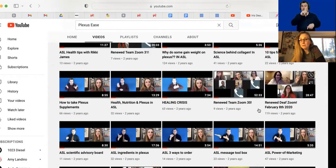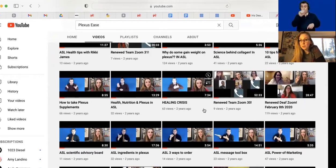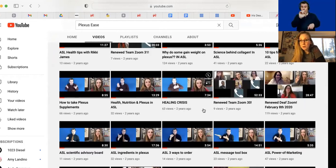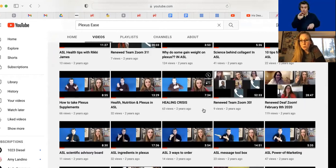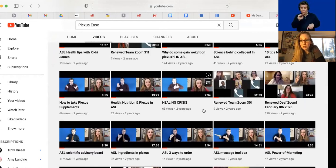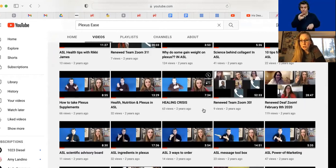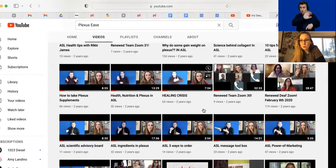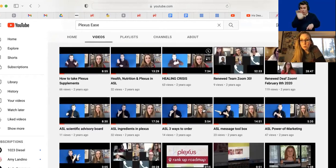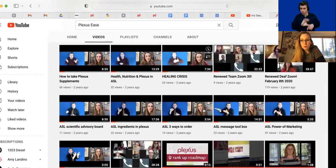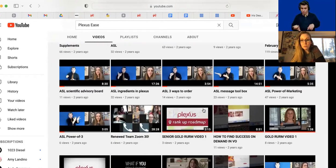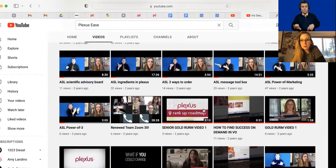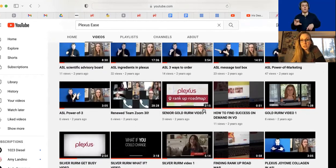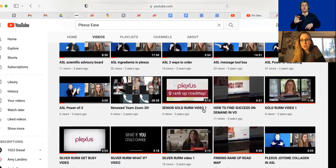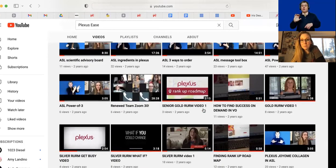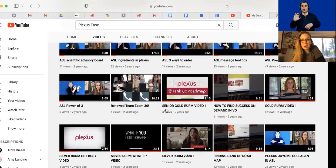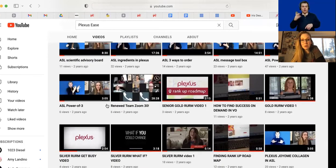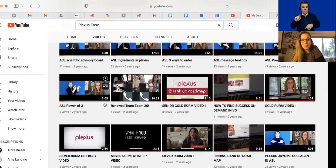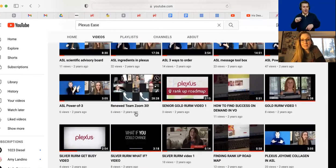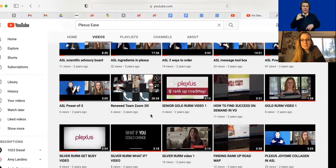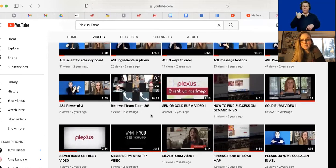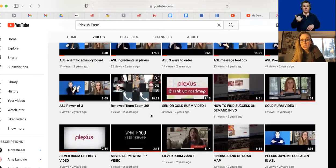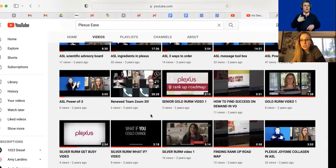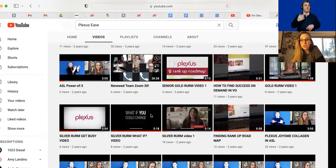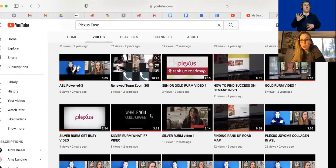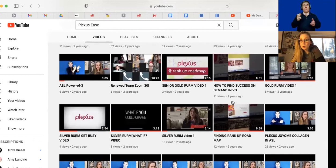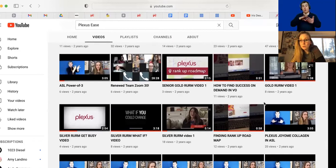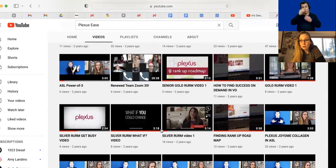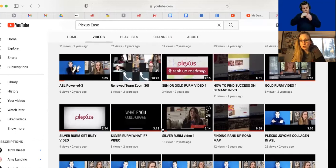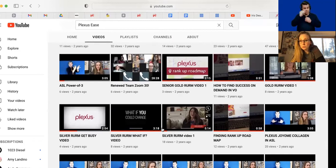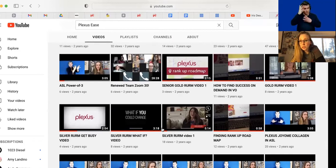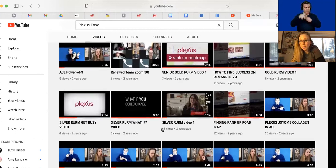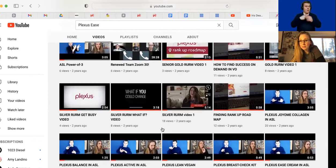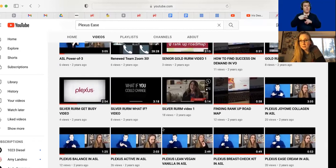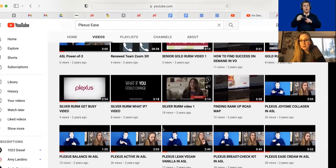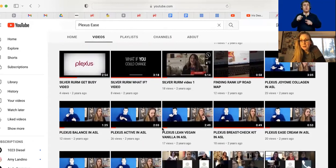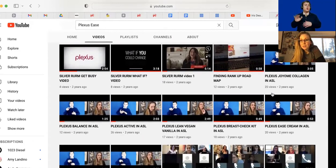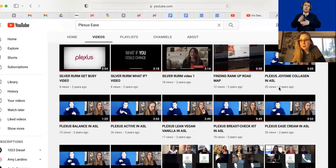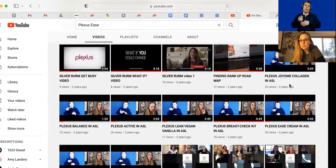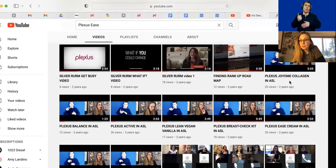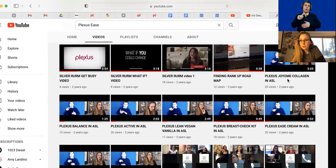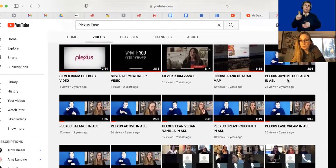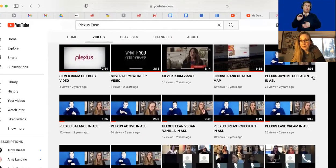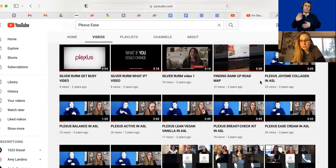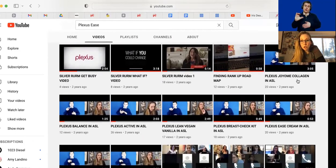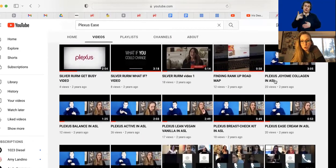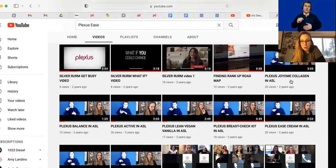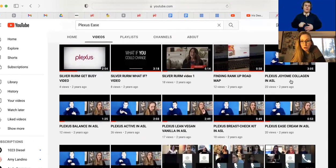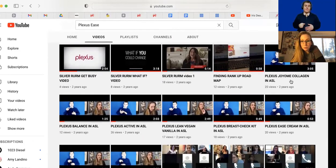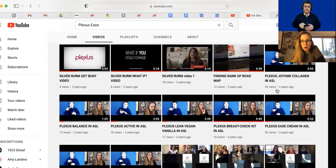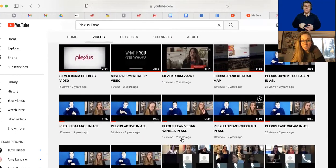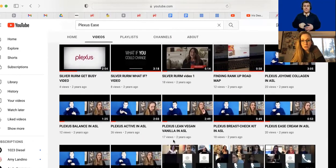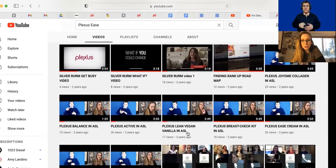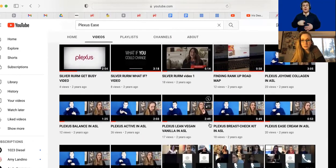If somebody wants to know more information about Plexus, share one of our zoom chats. Um, the Plexus